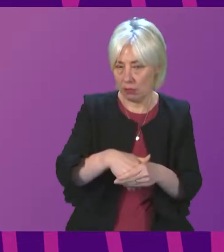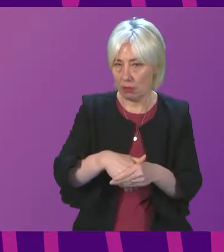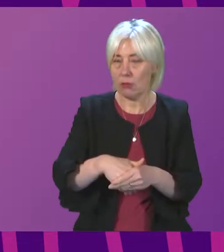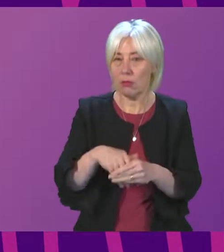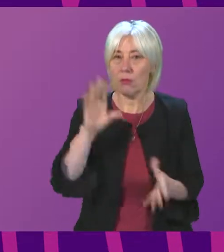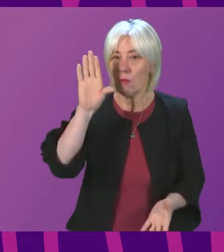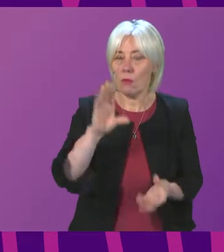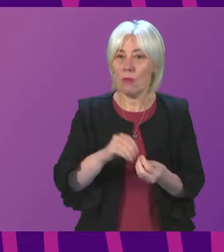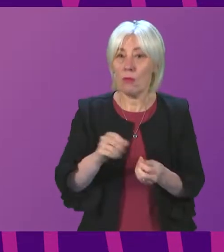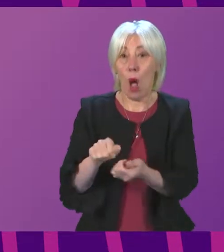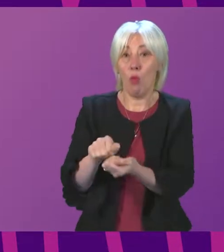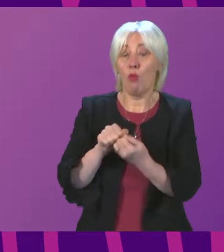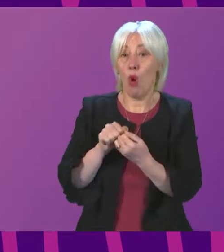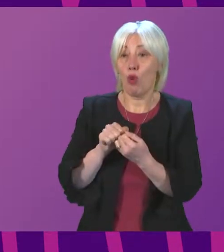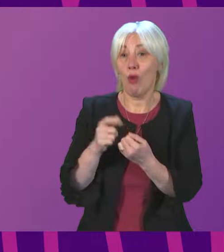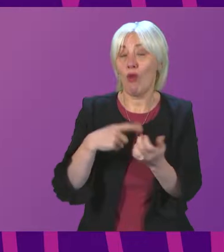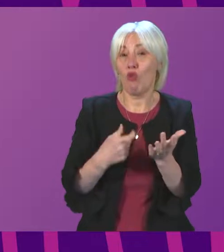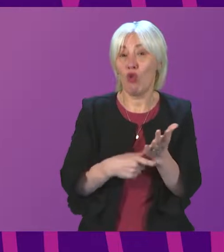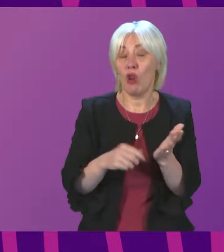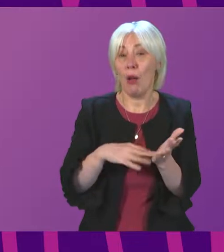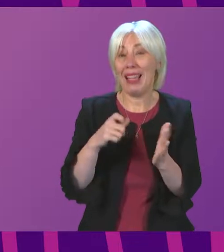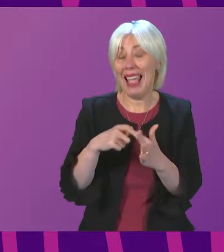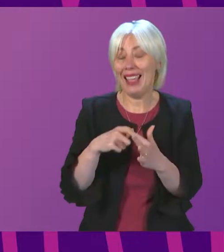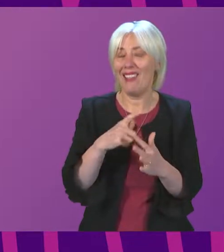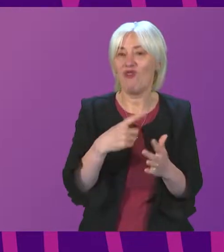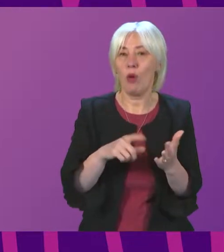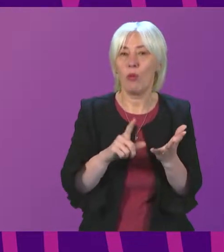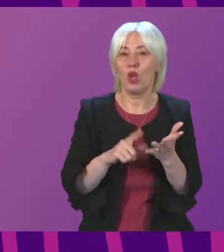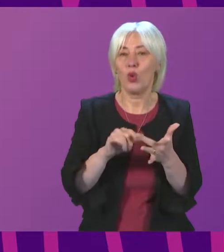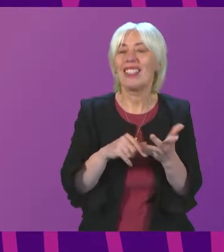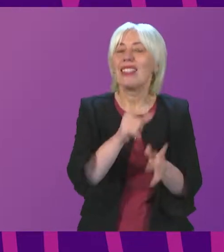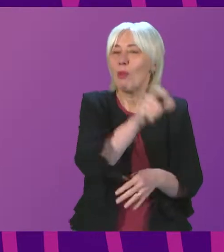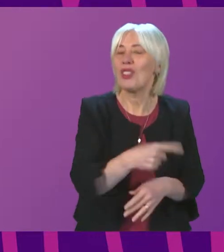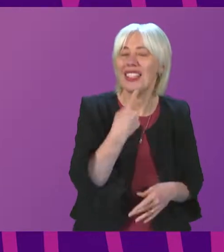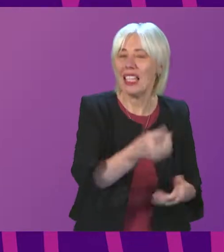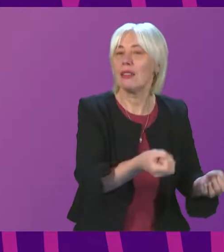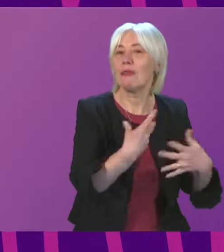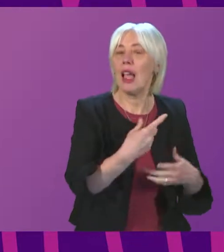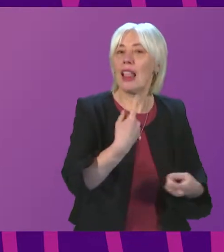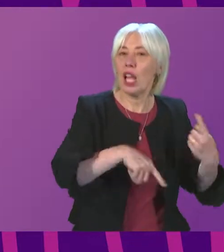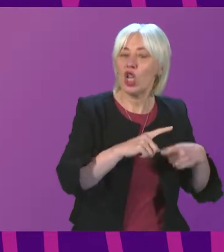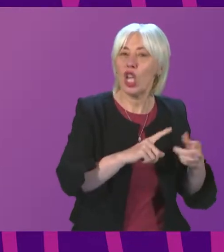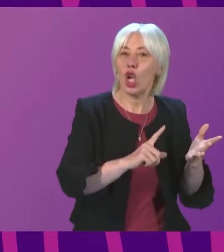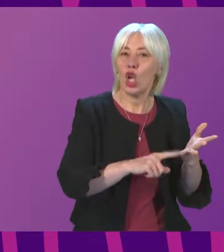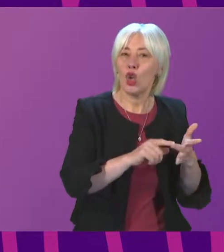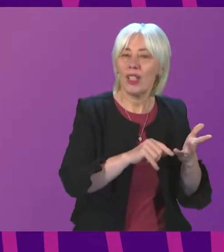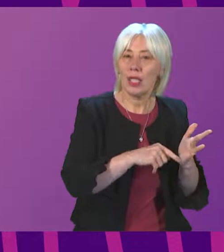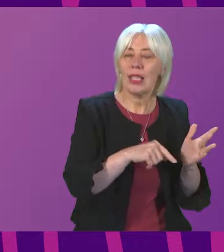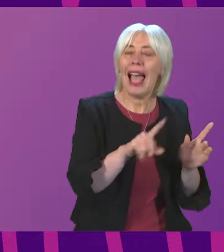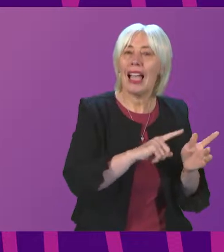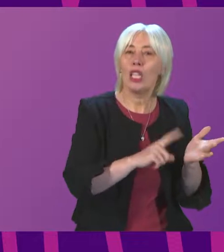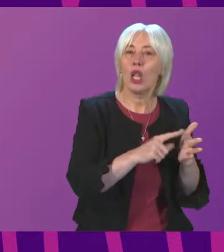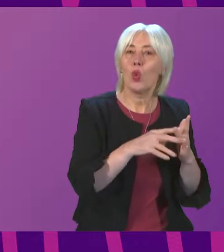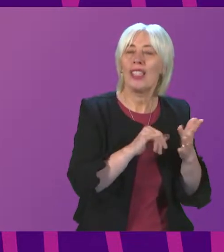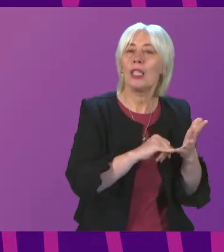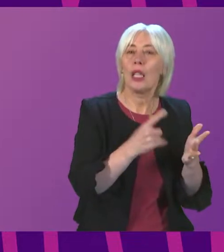borrow a point made by Rona Mackay from UIST to me. Last year, UIST and LUIS both won titles